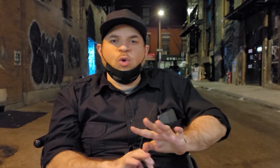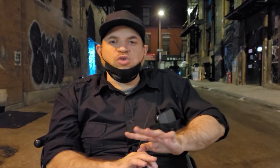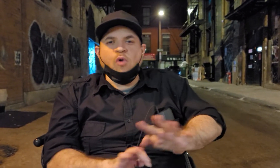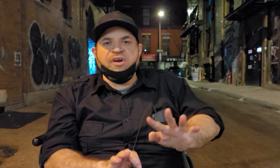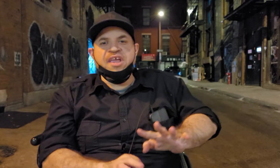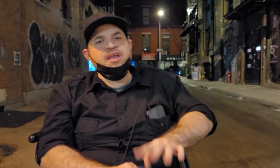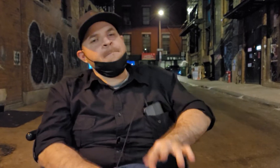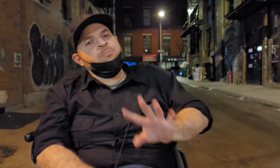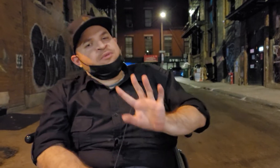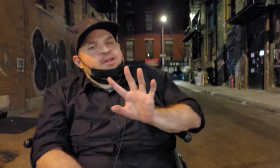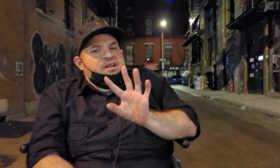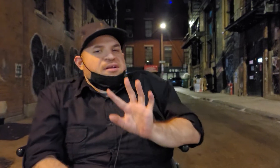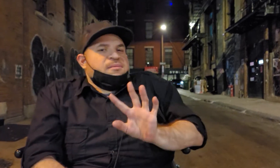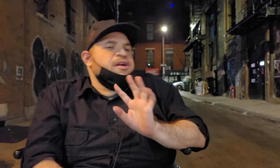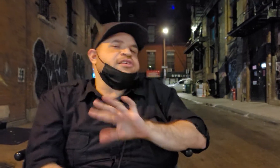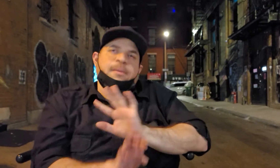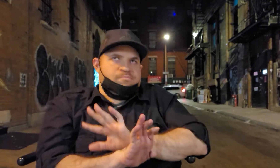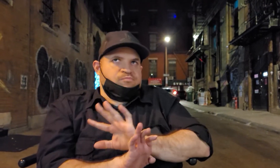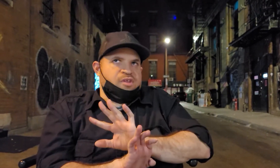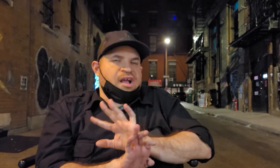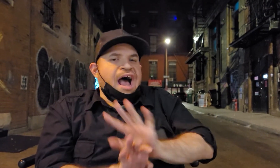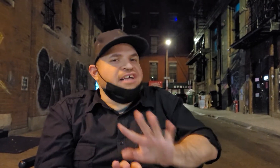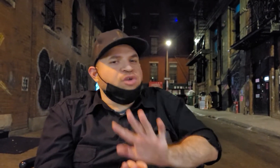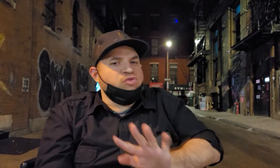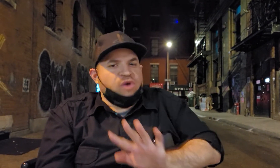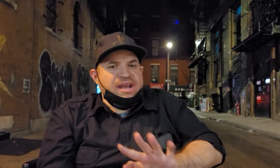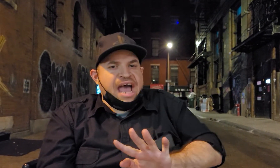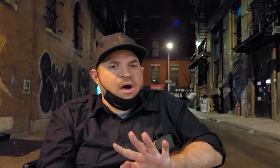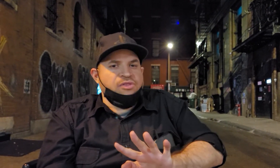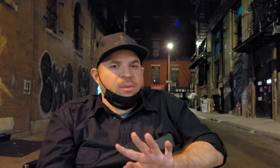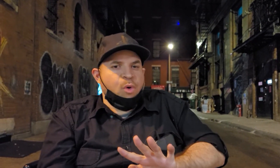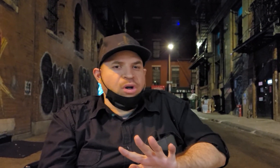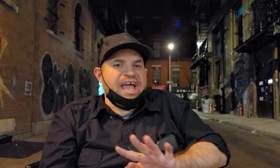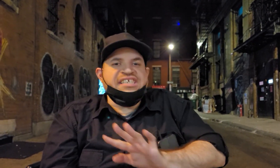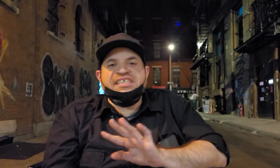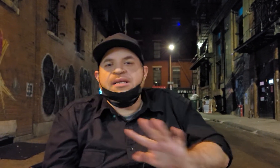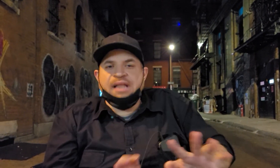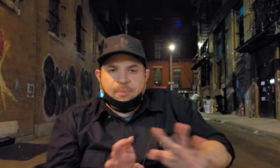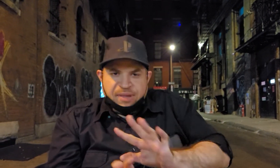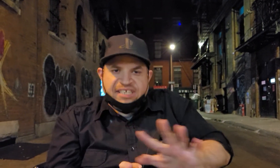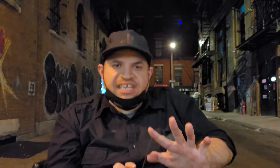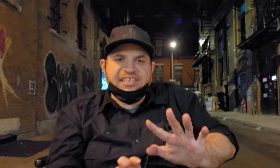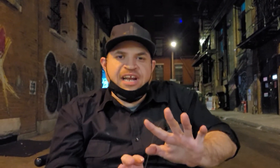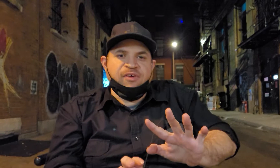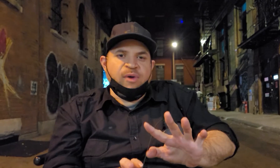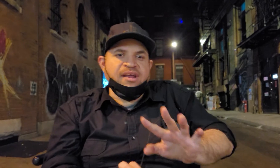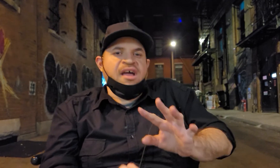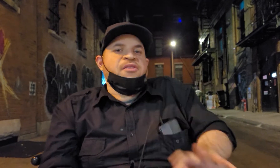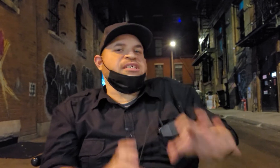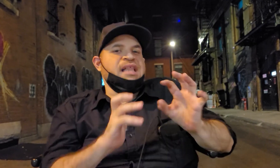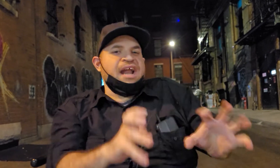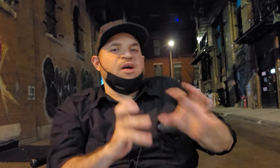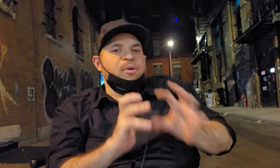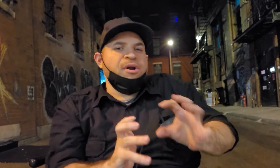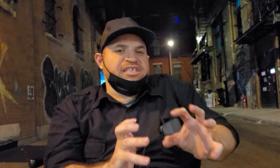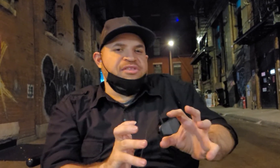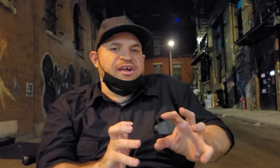overheating here's the thing consoles right now they're more like like pcs than ever right there's a lot of components in there